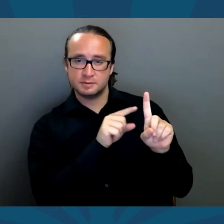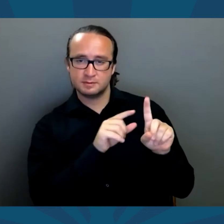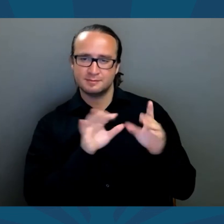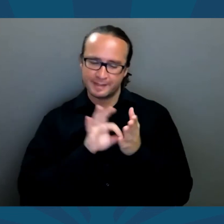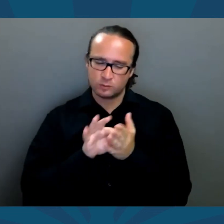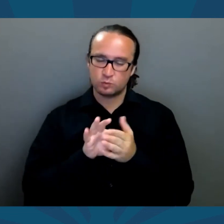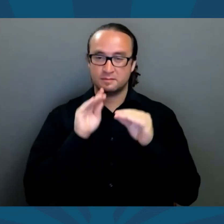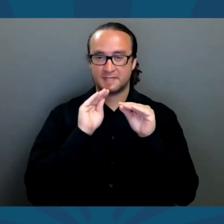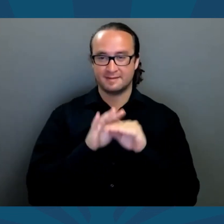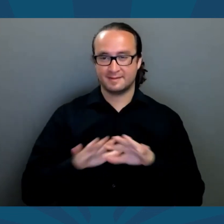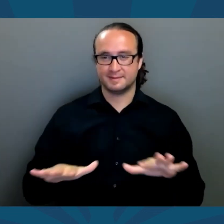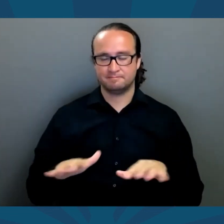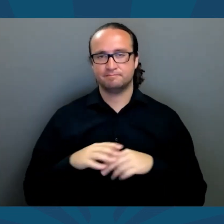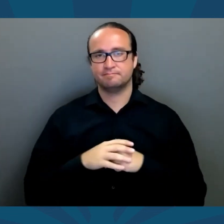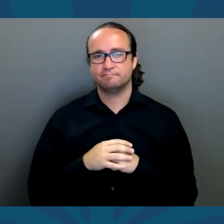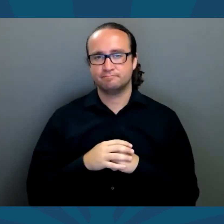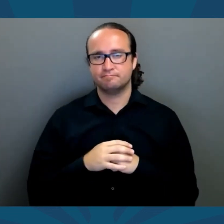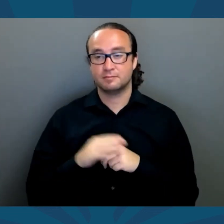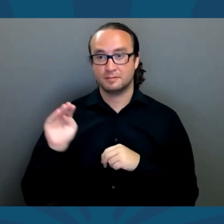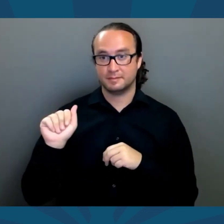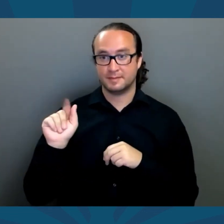and to count his blessings.